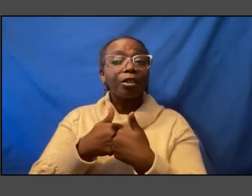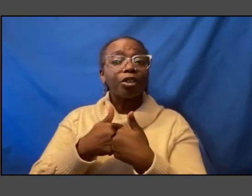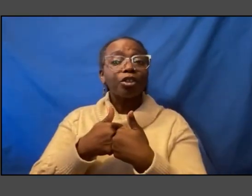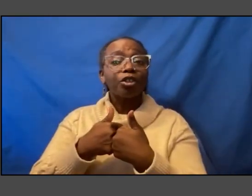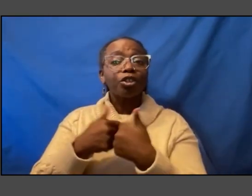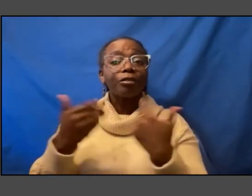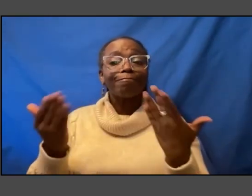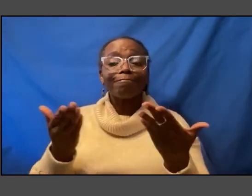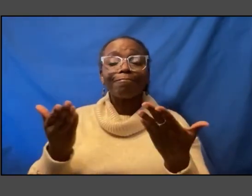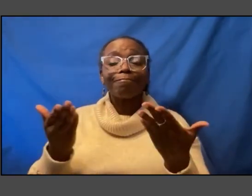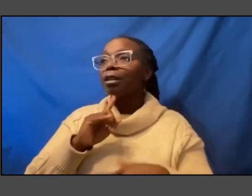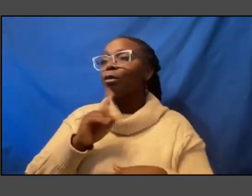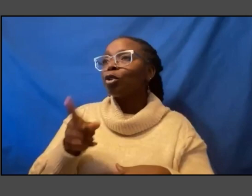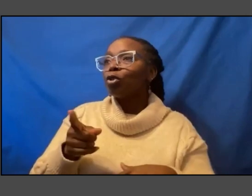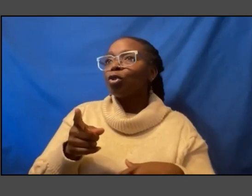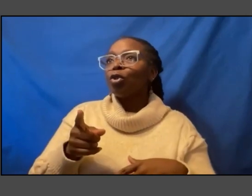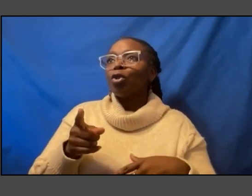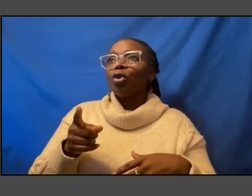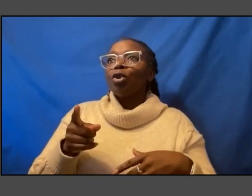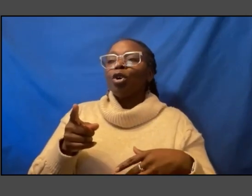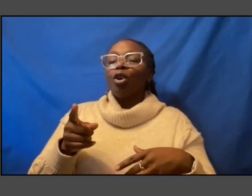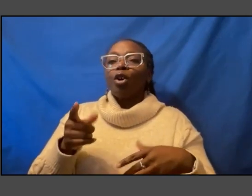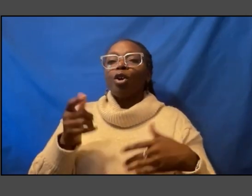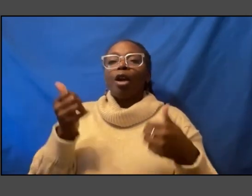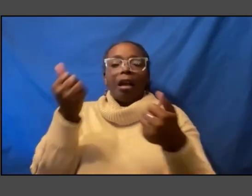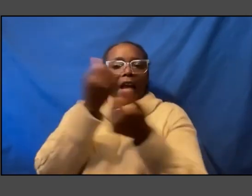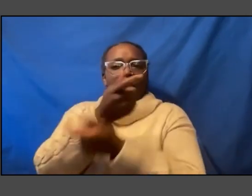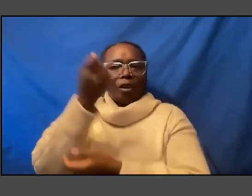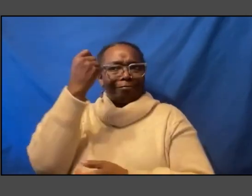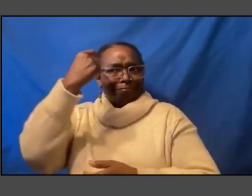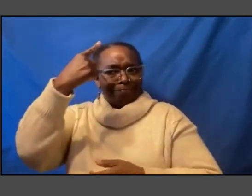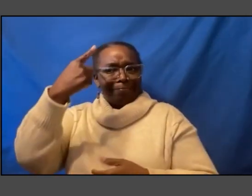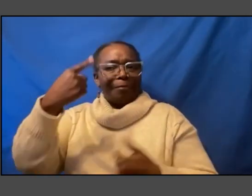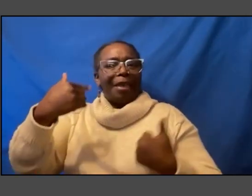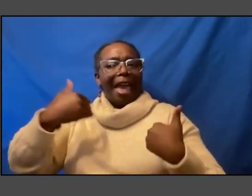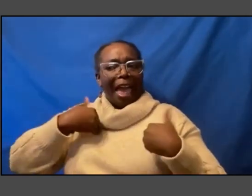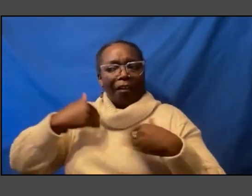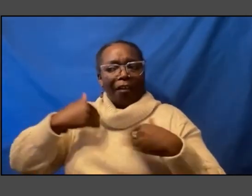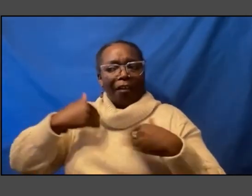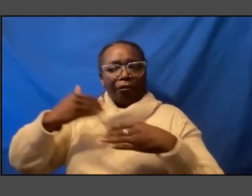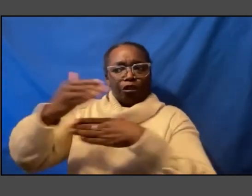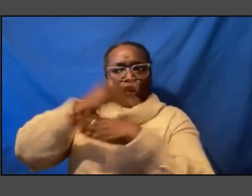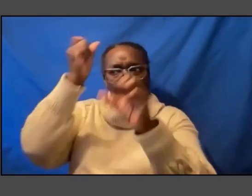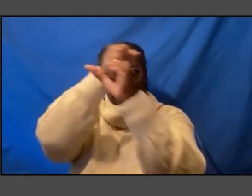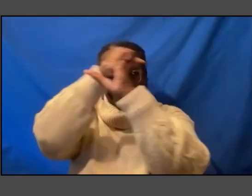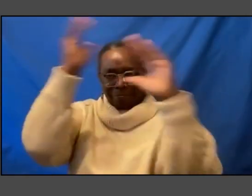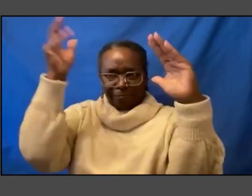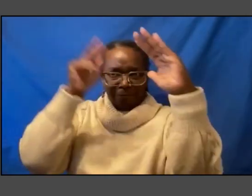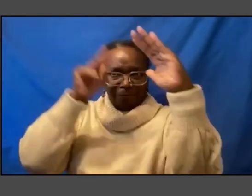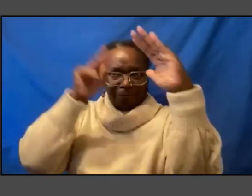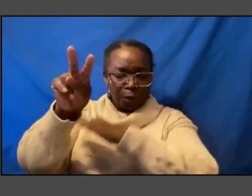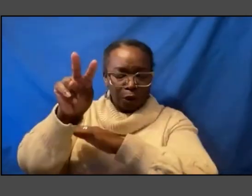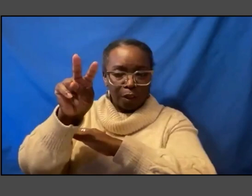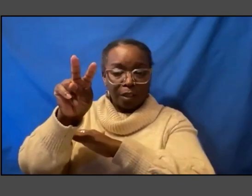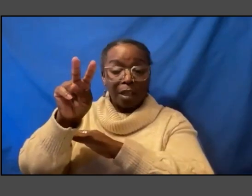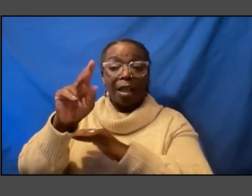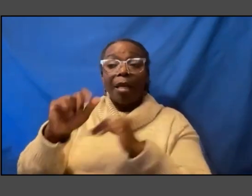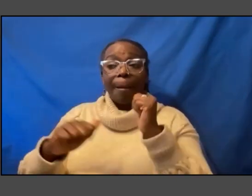everybody understands that there is a shared vision um because the greatest challenge of the smithsonian i would argue is that the